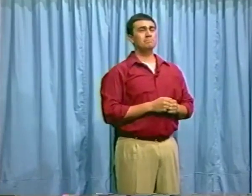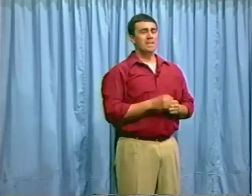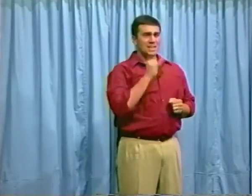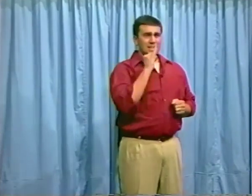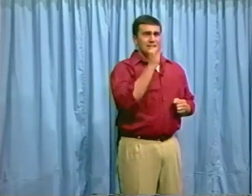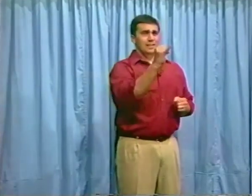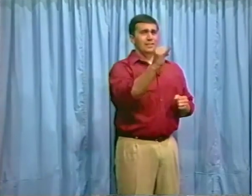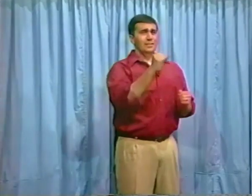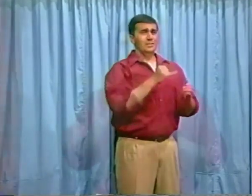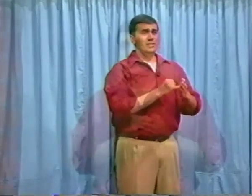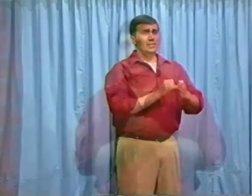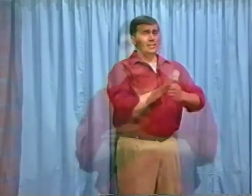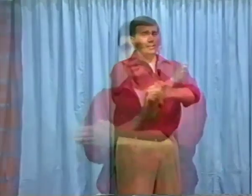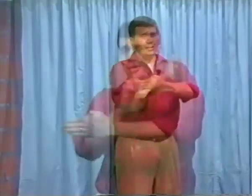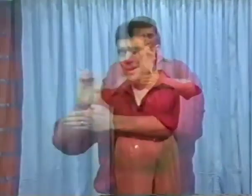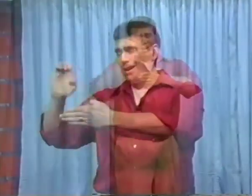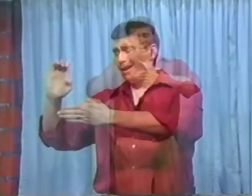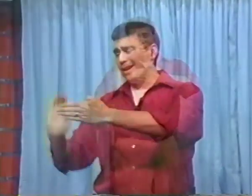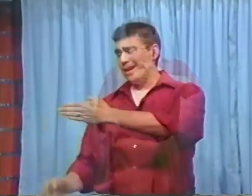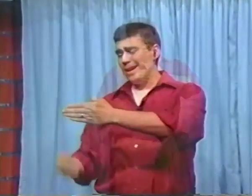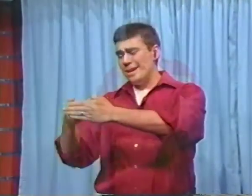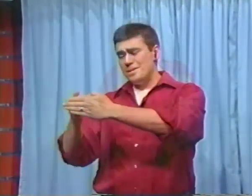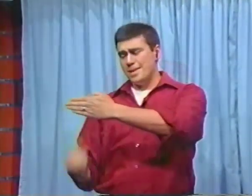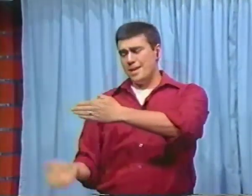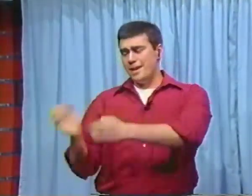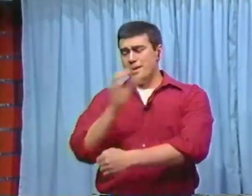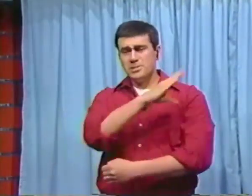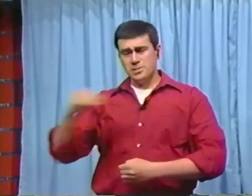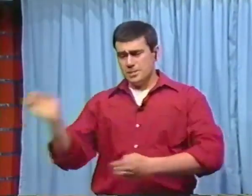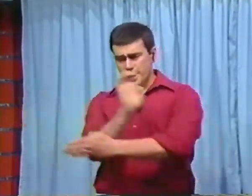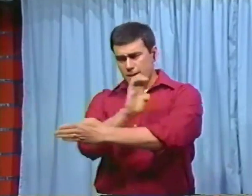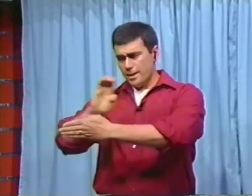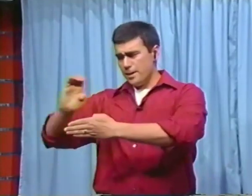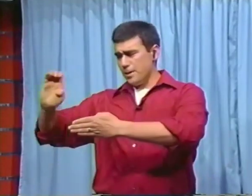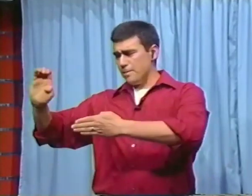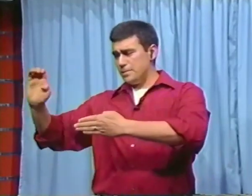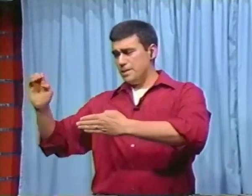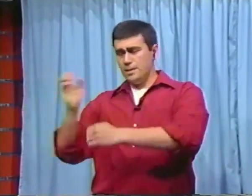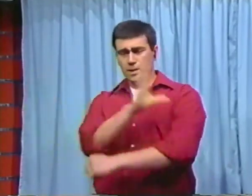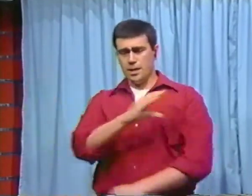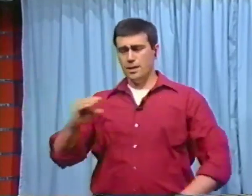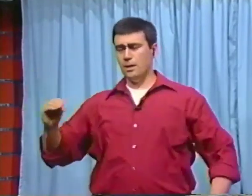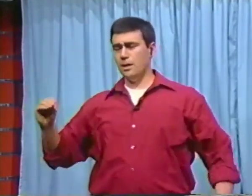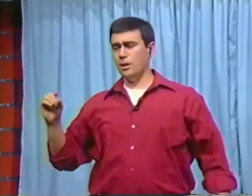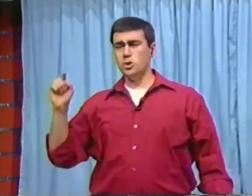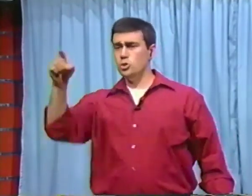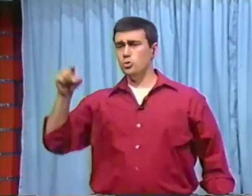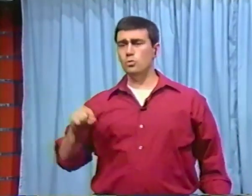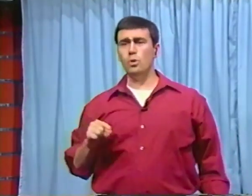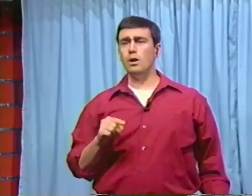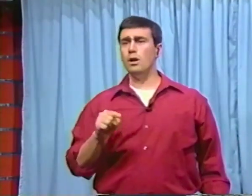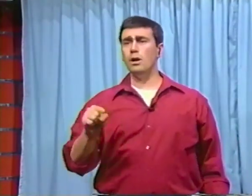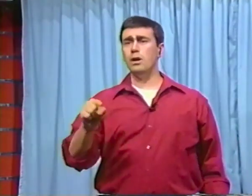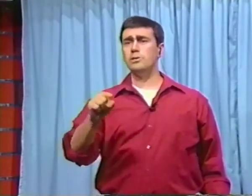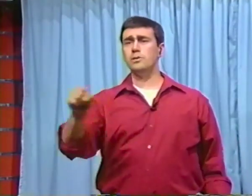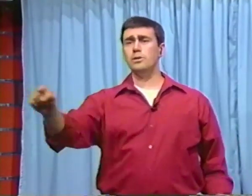Is it endless and empty hand? You wander